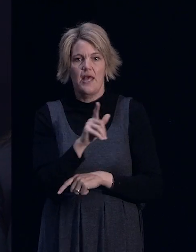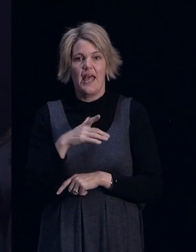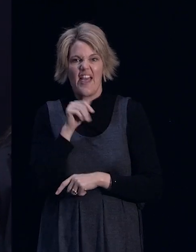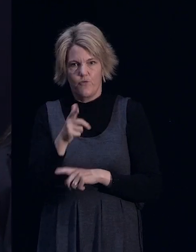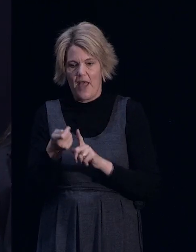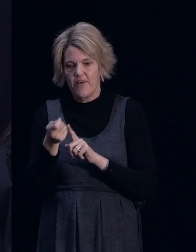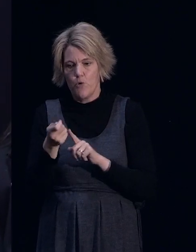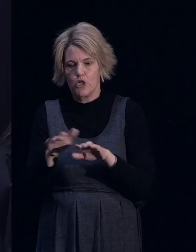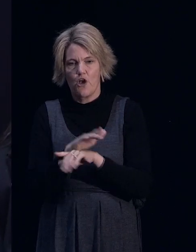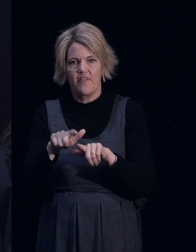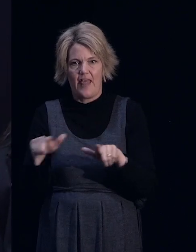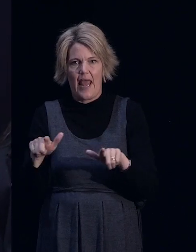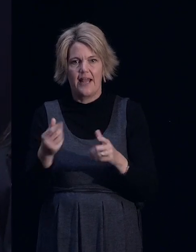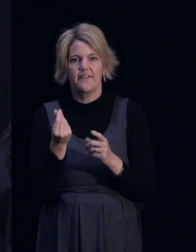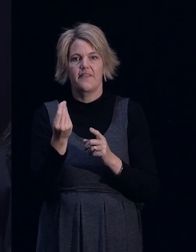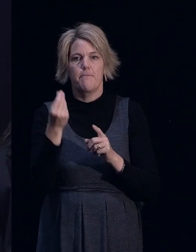the money will come to us.